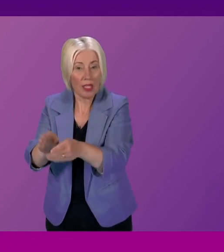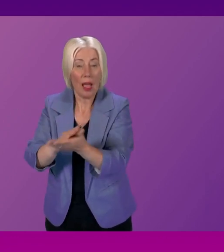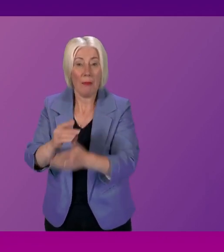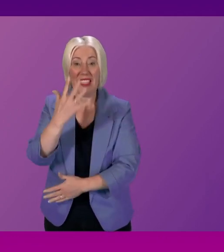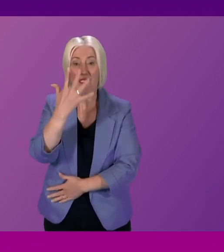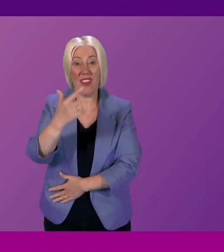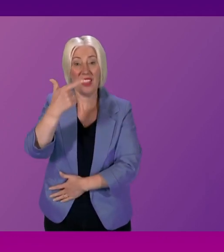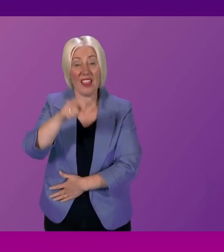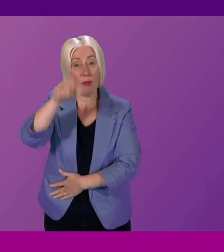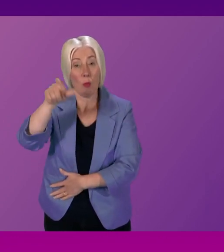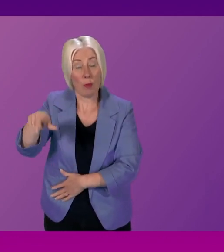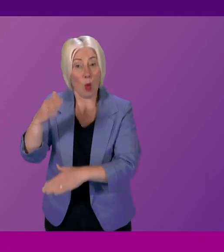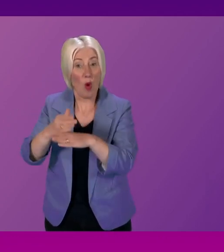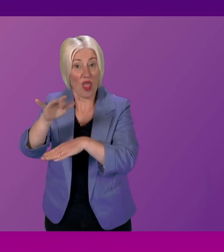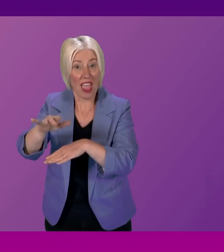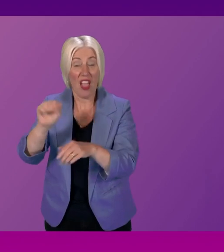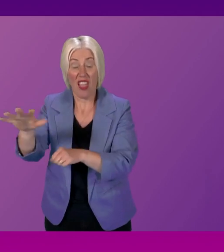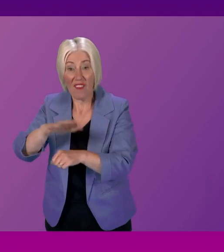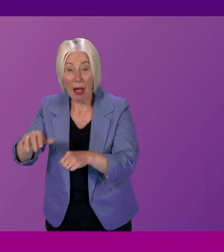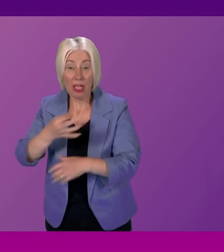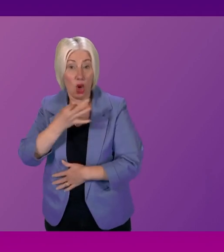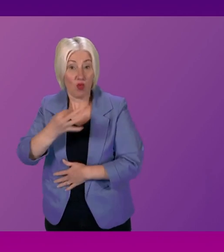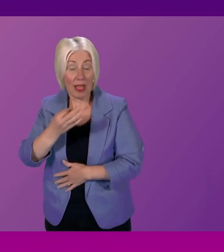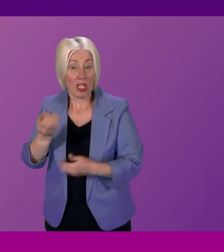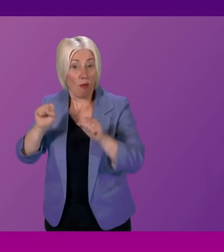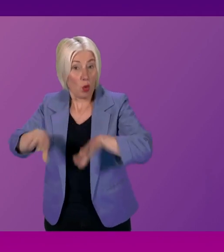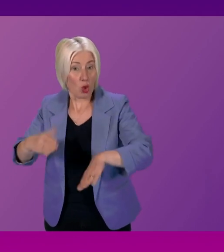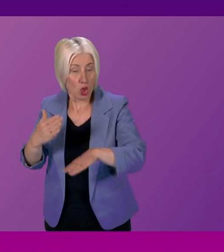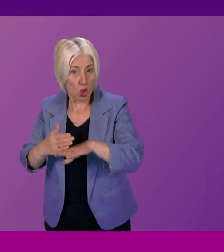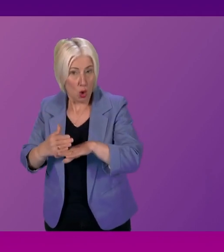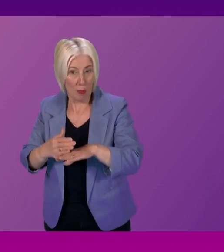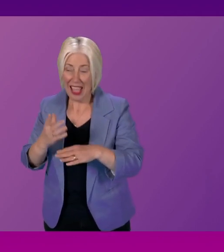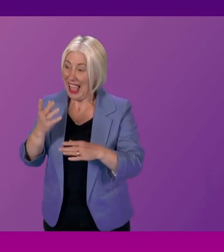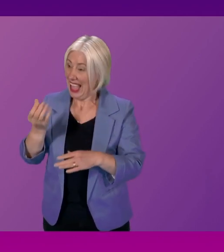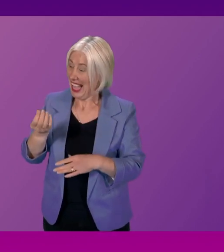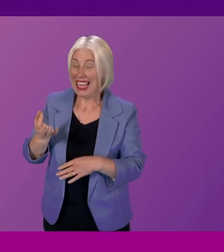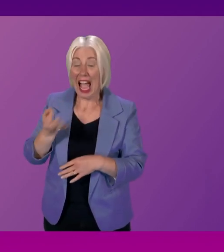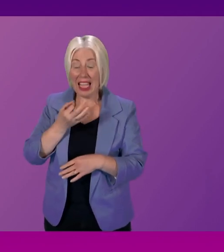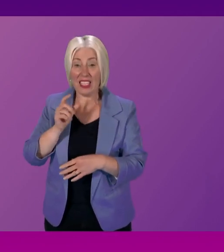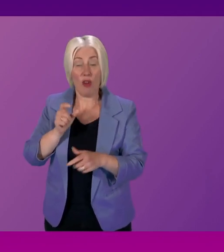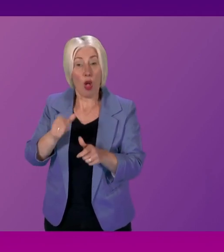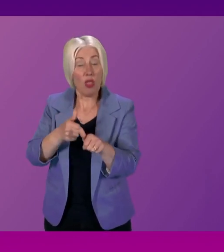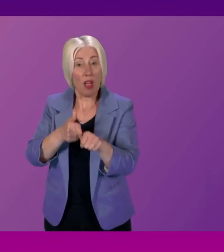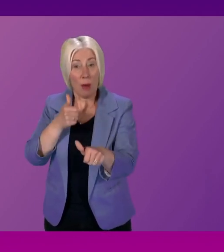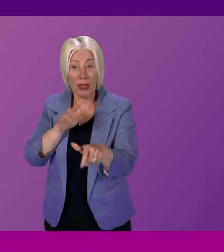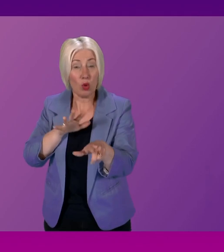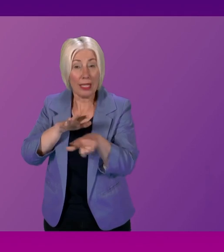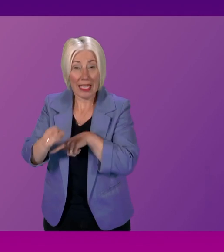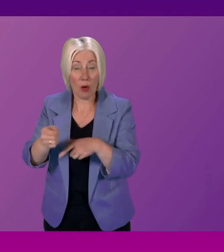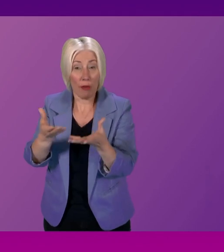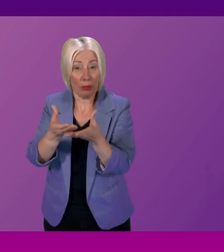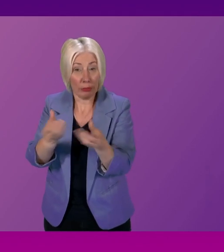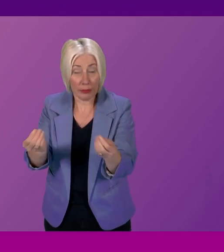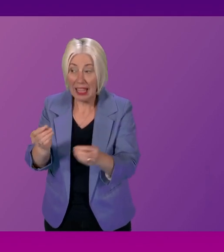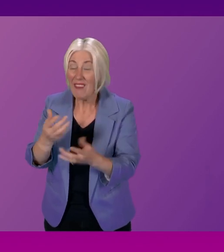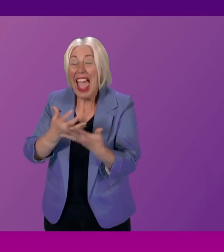and their families. Can I invite the First Minister to take this opportunity to join the provisional liquidators in asking that any party who